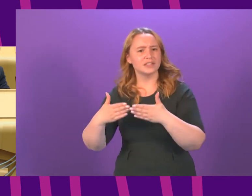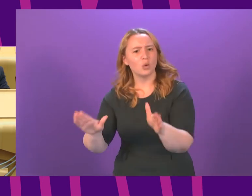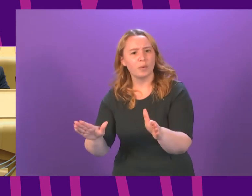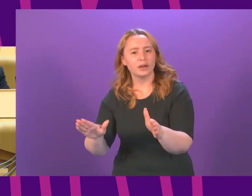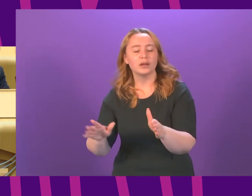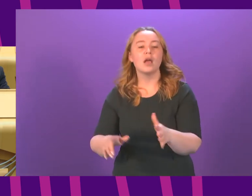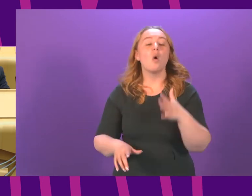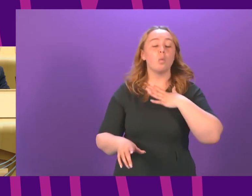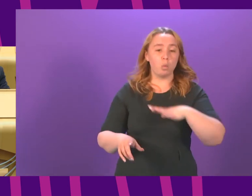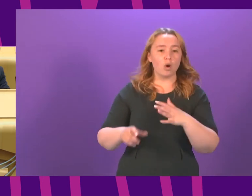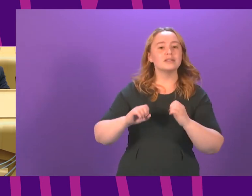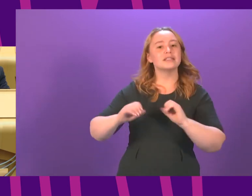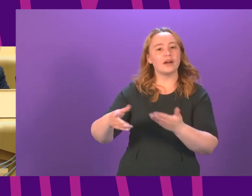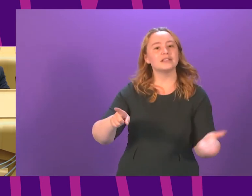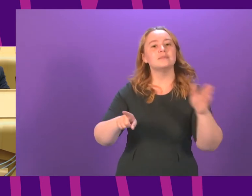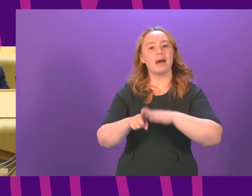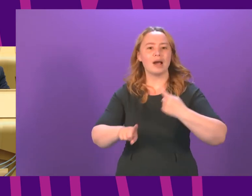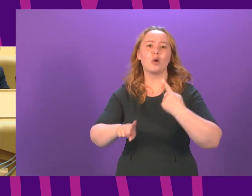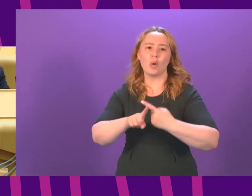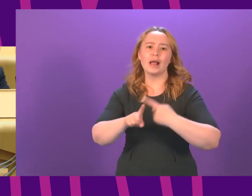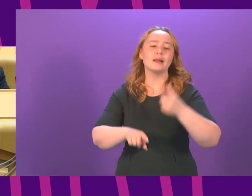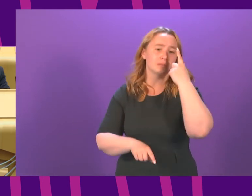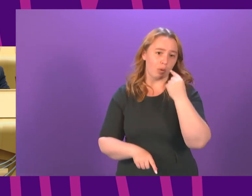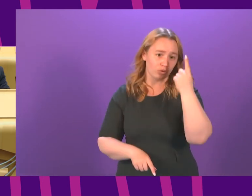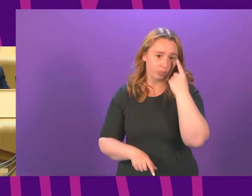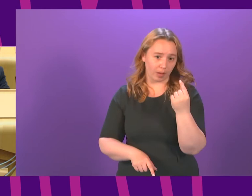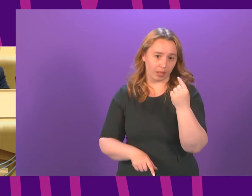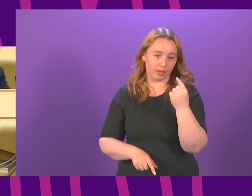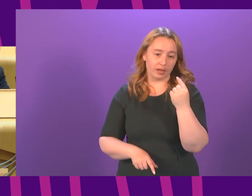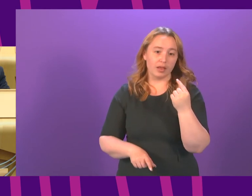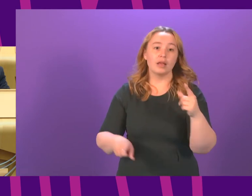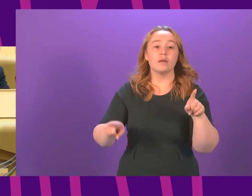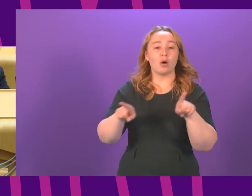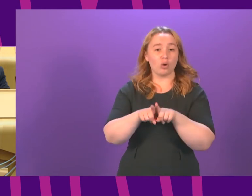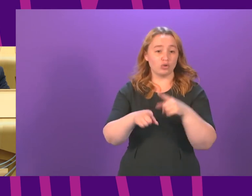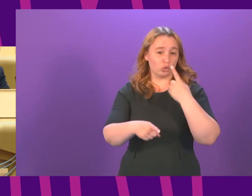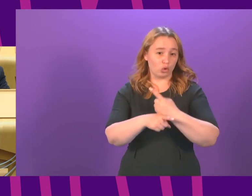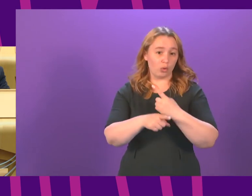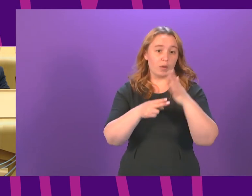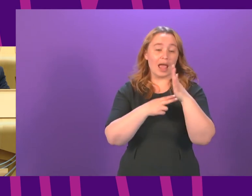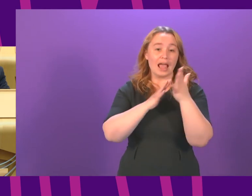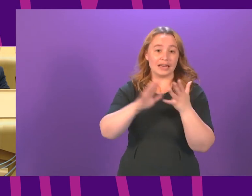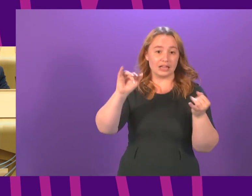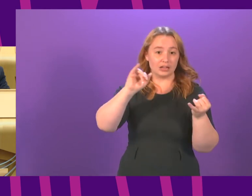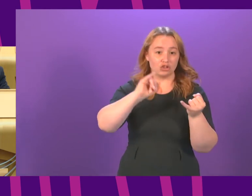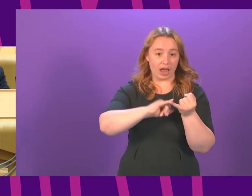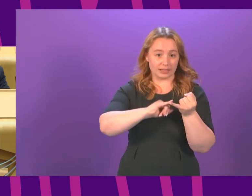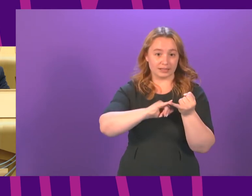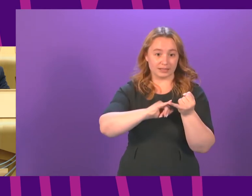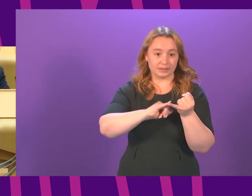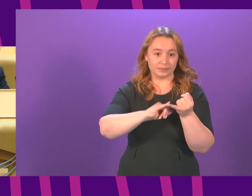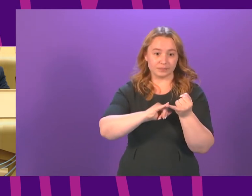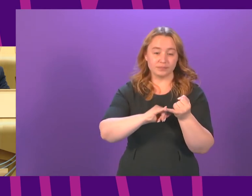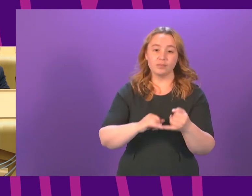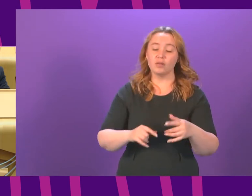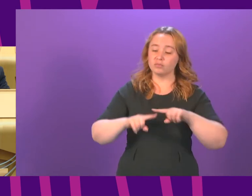important for people back as quickly as possible and if I can widen the point slightly to the NHS it is why I do not think we should just